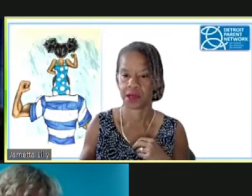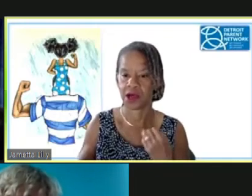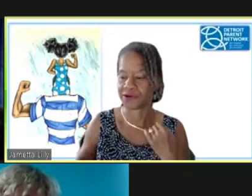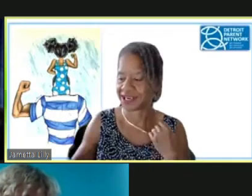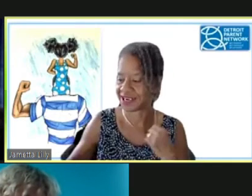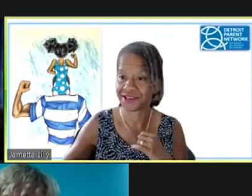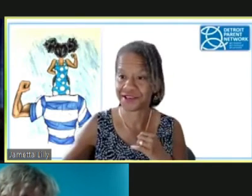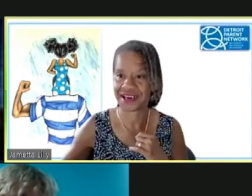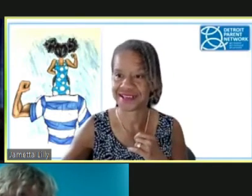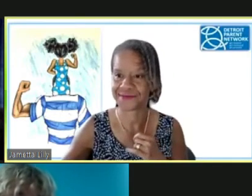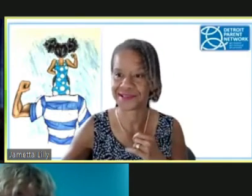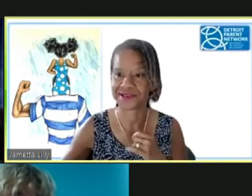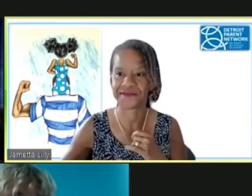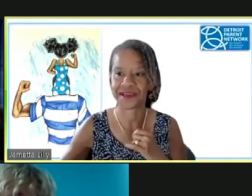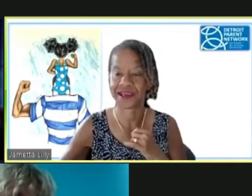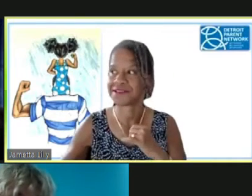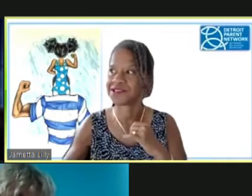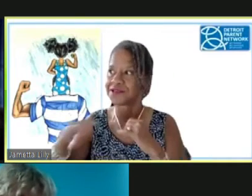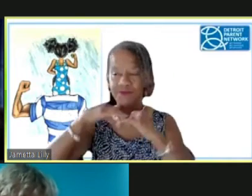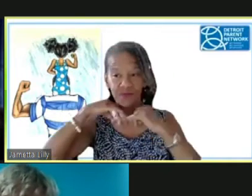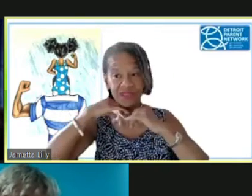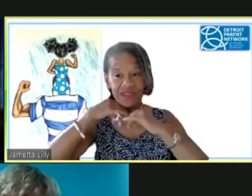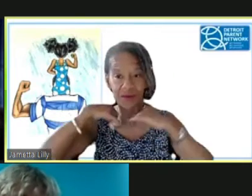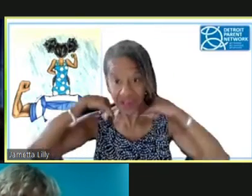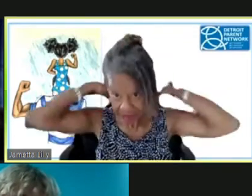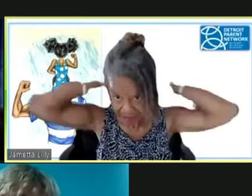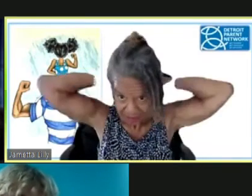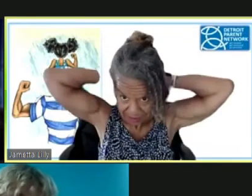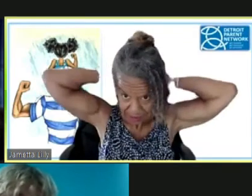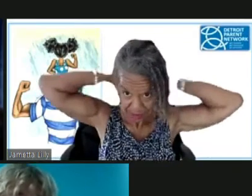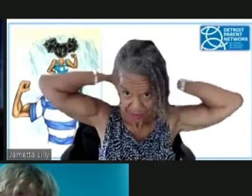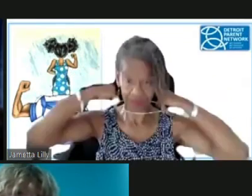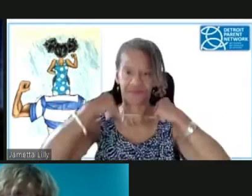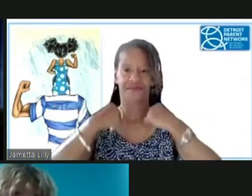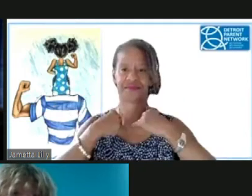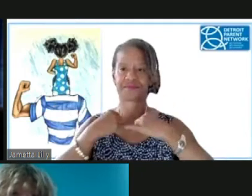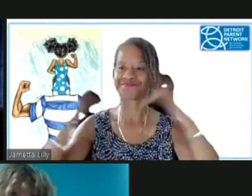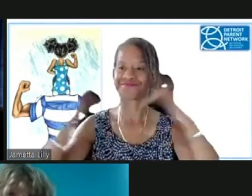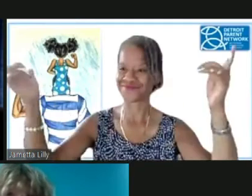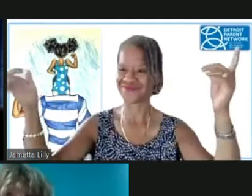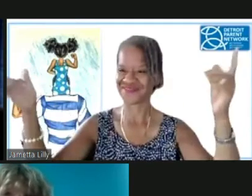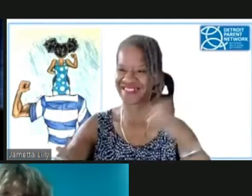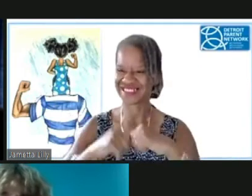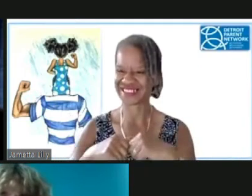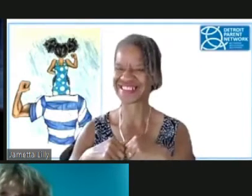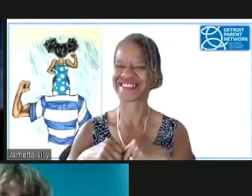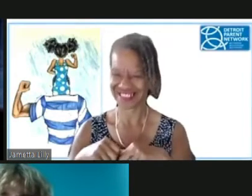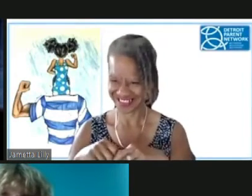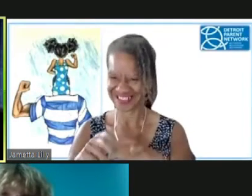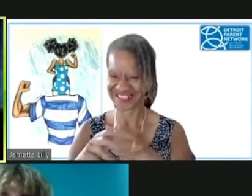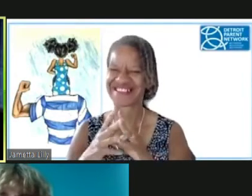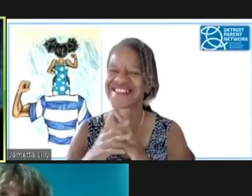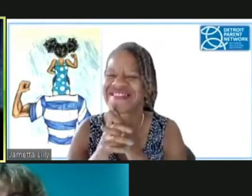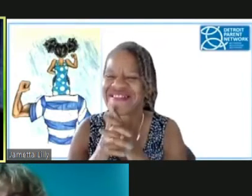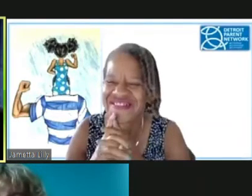oh did i tell you guys it was so funny i was doing we are we have we're live zach didn't give me we're alive